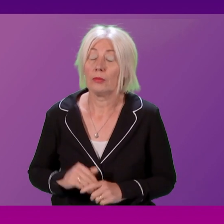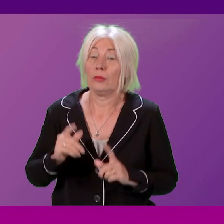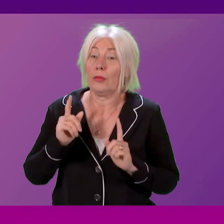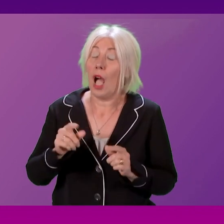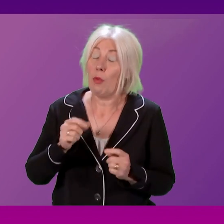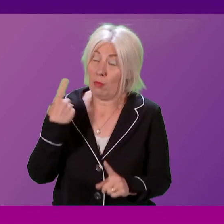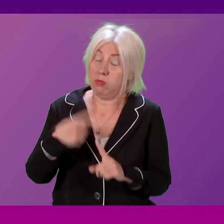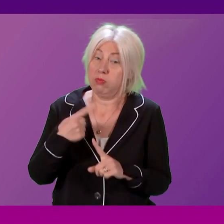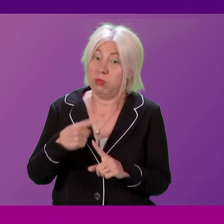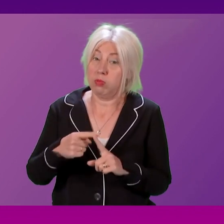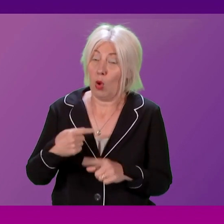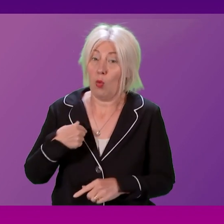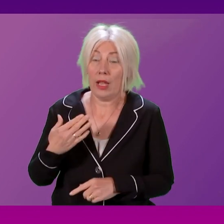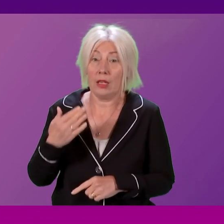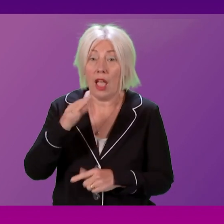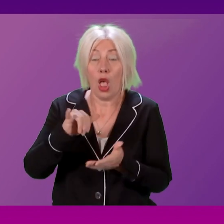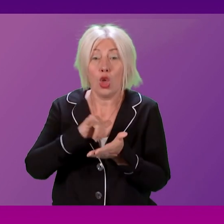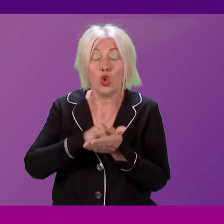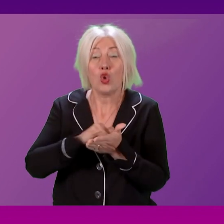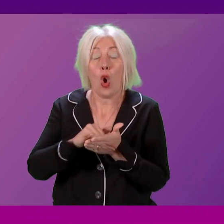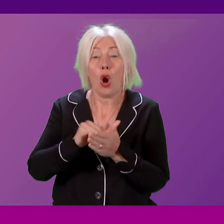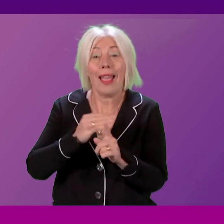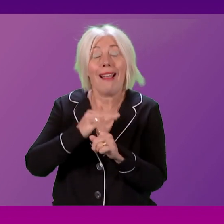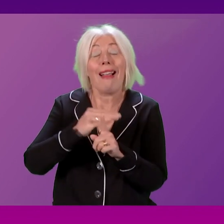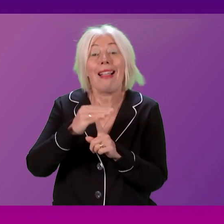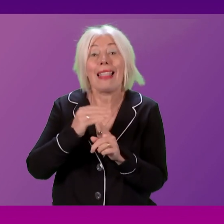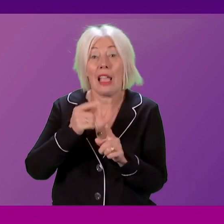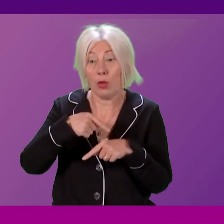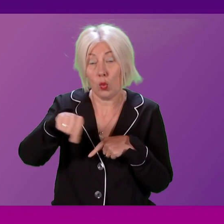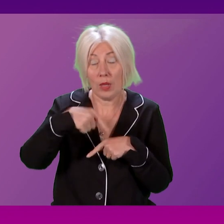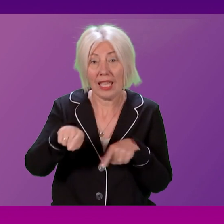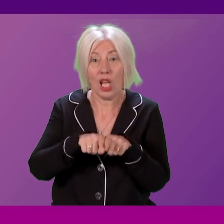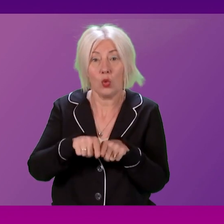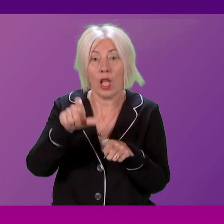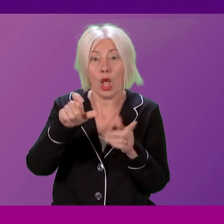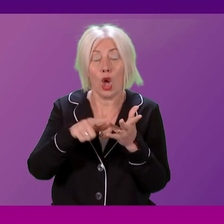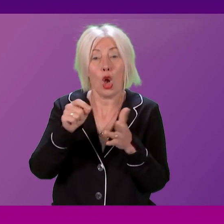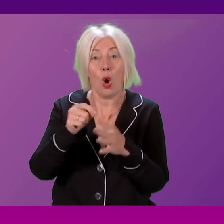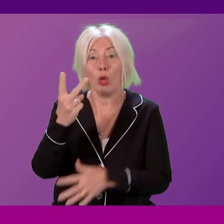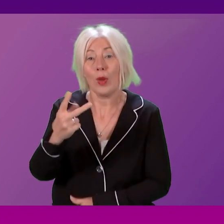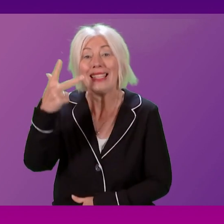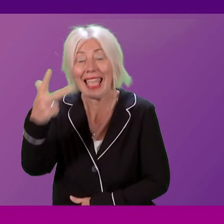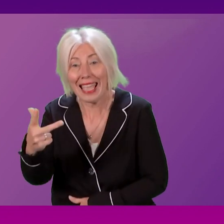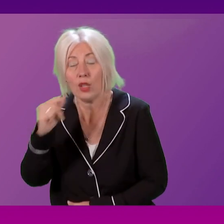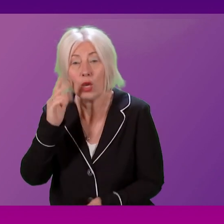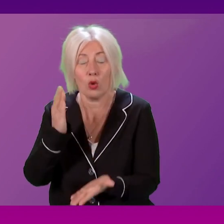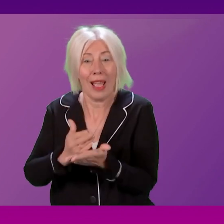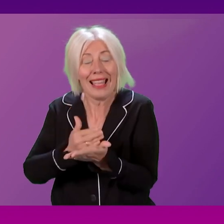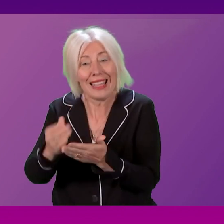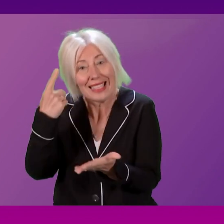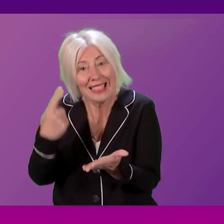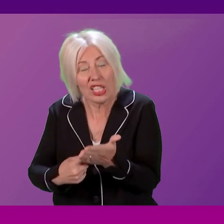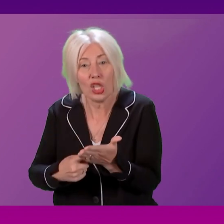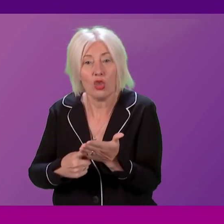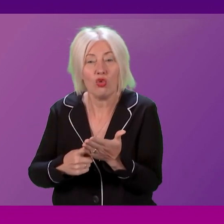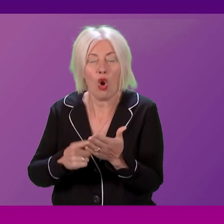of urgency while at New York Climate Week, and we look forward, of course, to COP28 to make clear decisions on fossil fuels, renewable